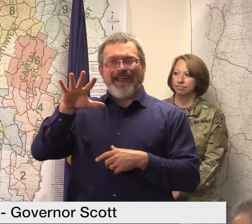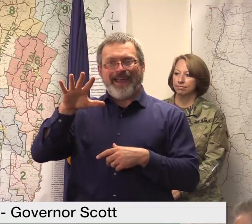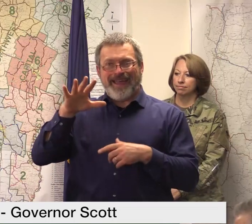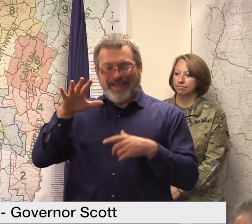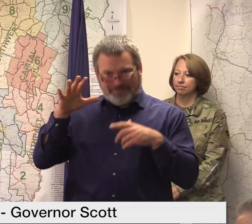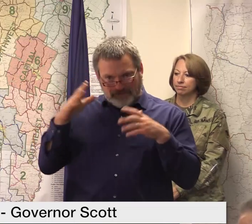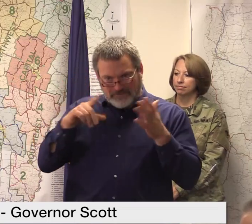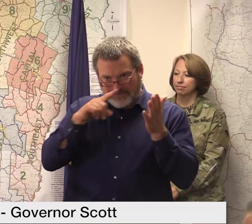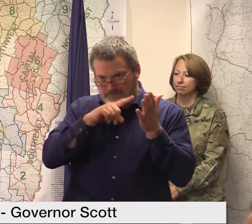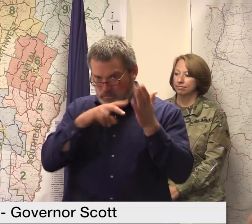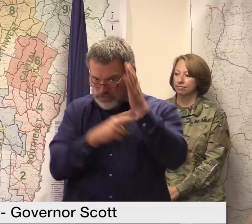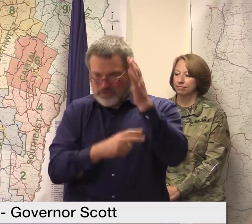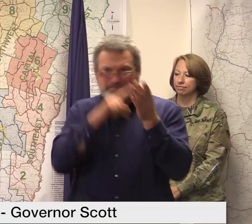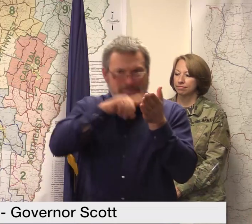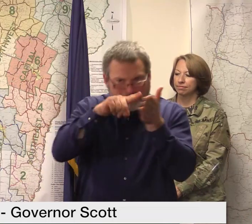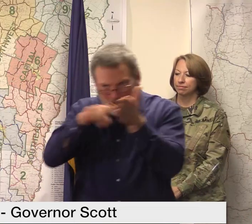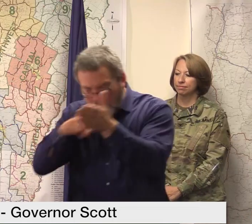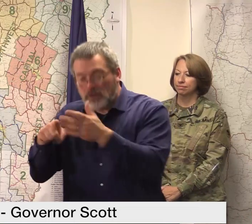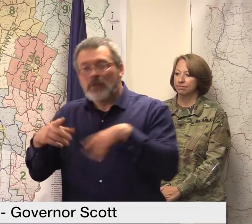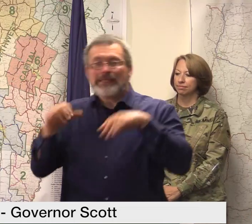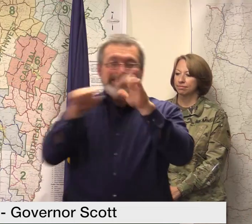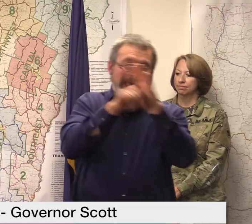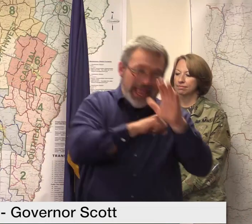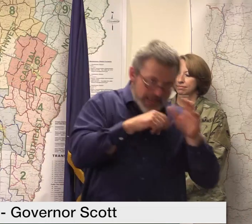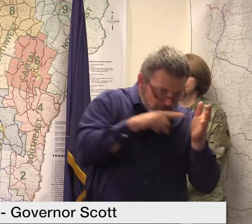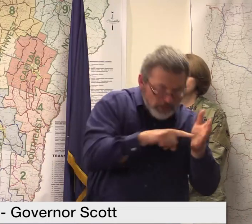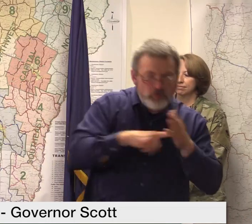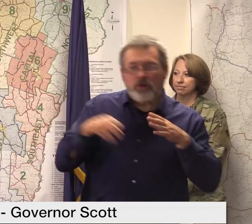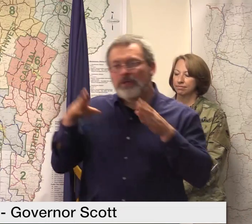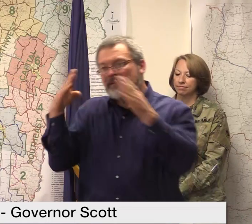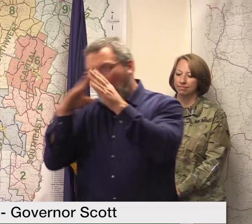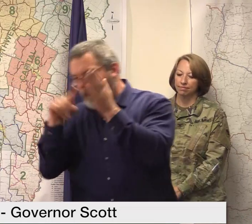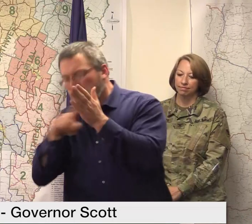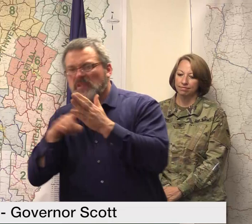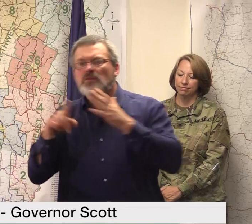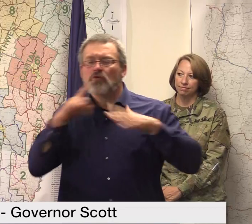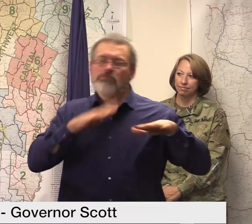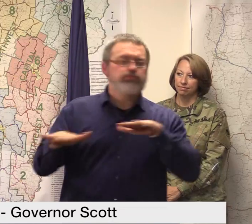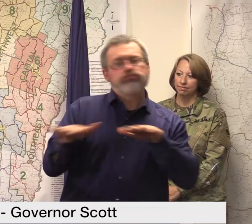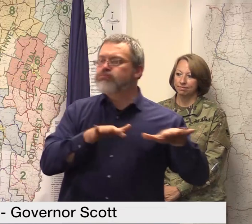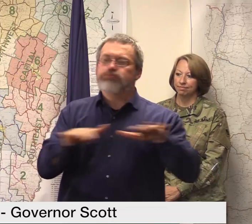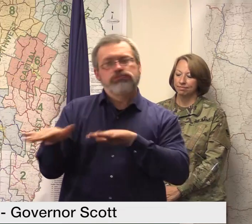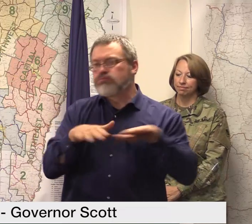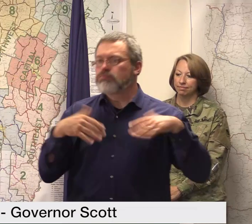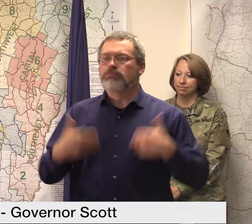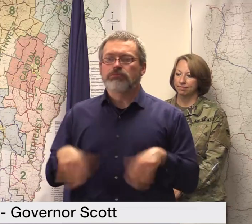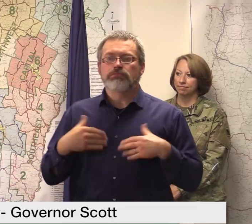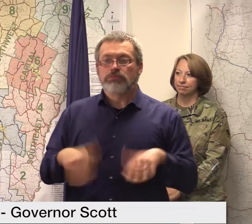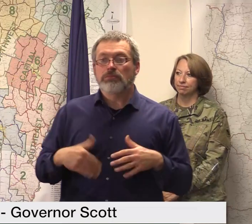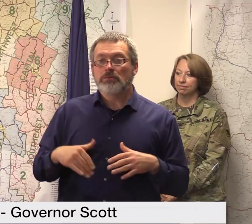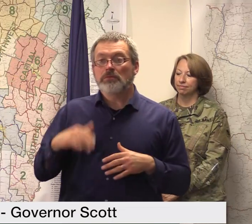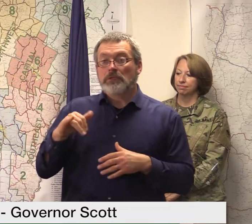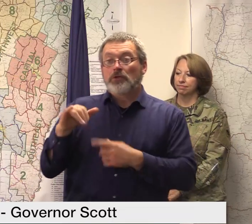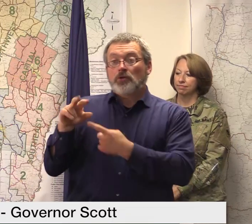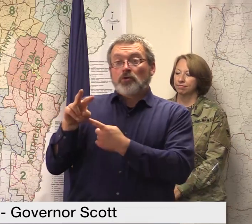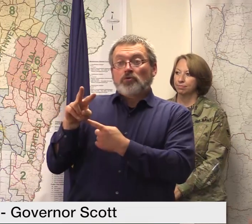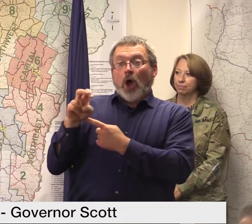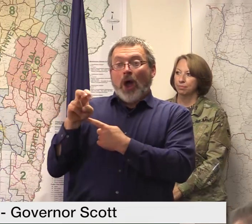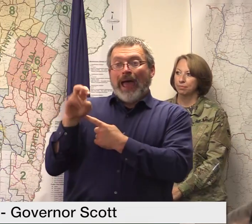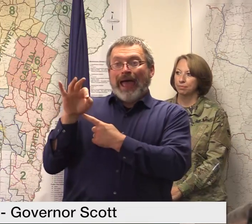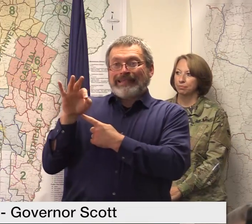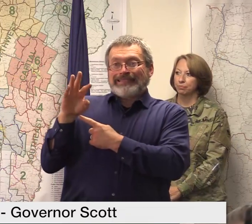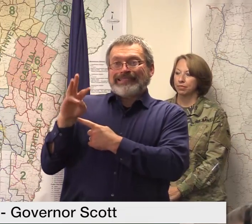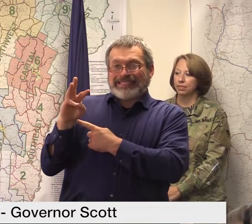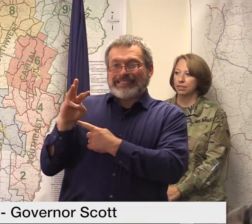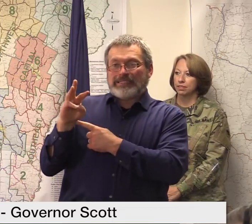were done yesterday 296 of these inspections produce what we call findings a finding means that we will